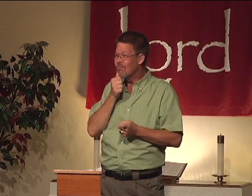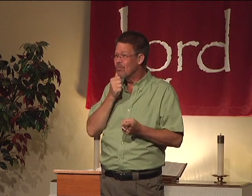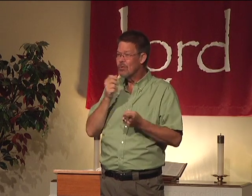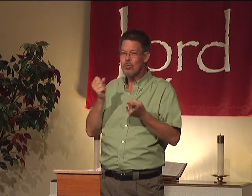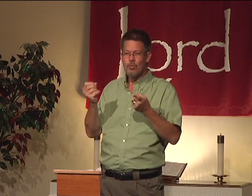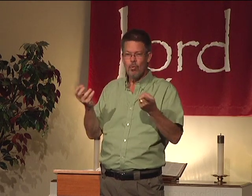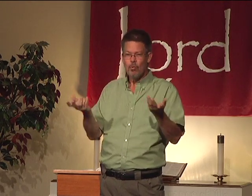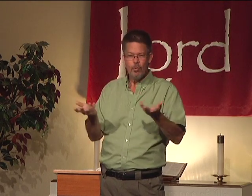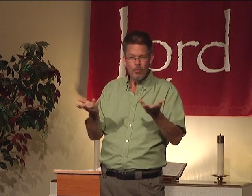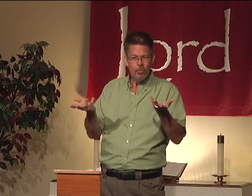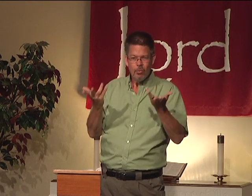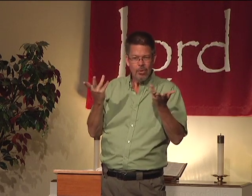Jesus himself suffered.